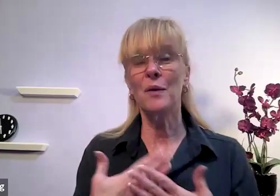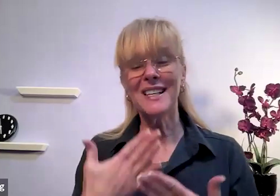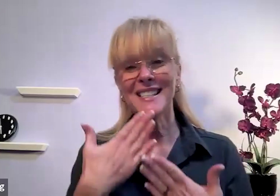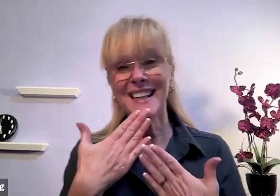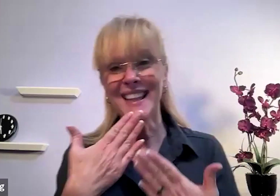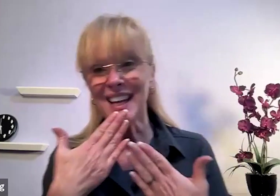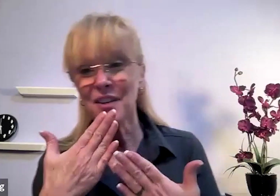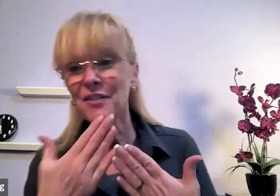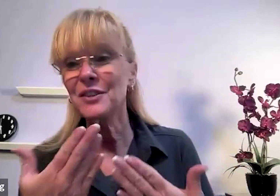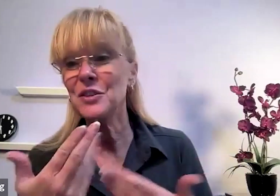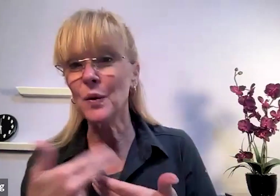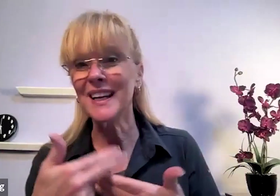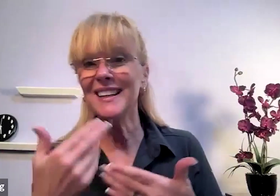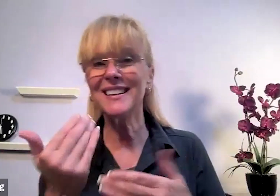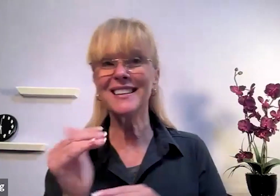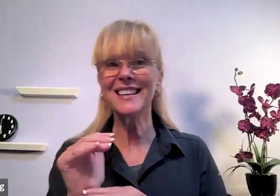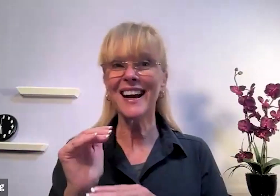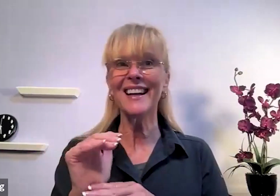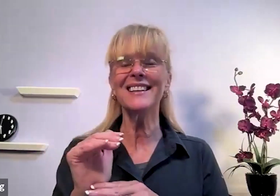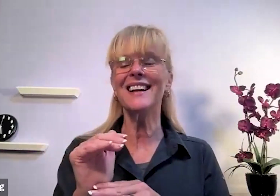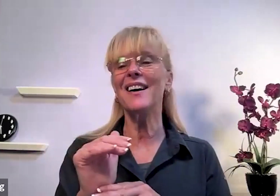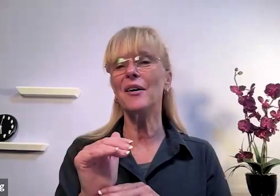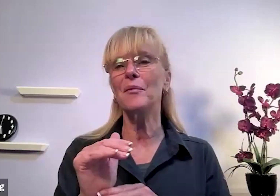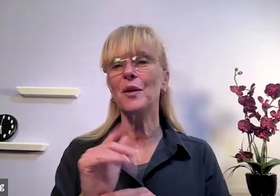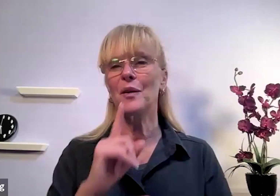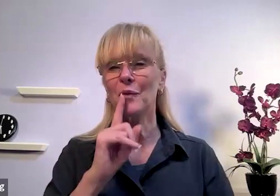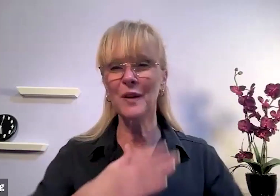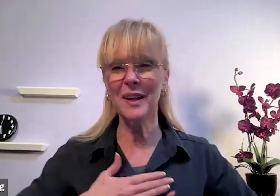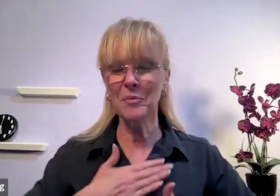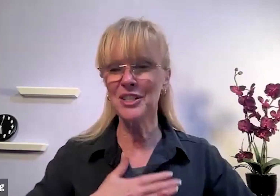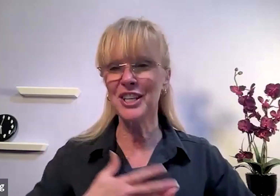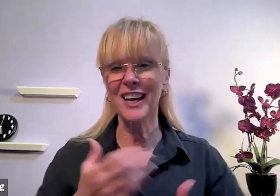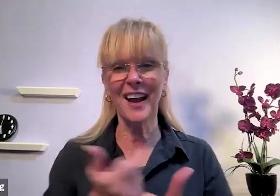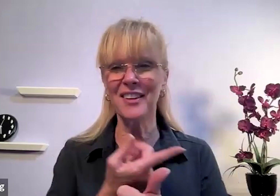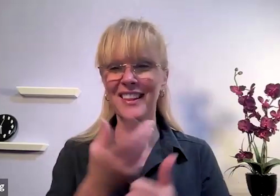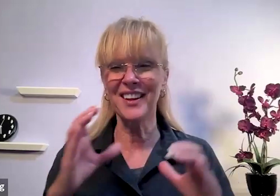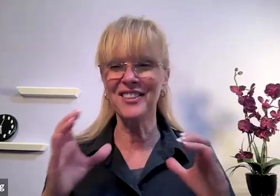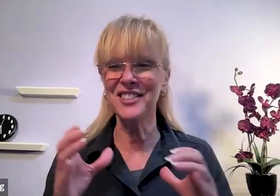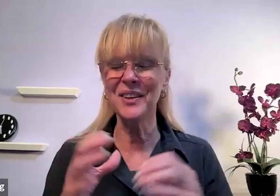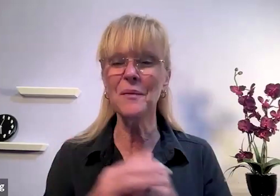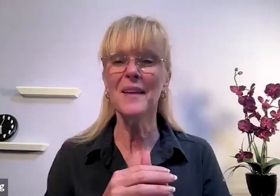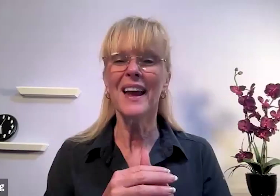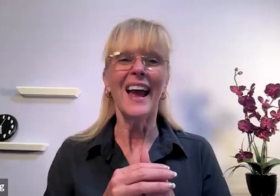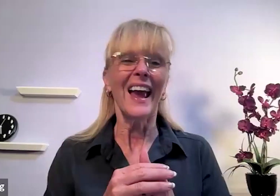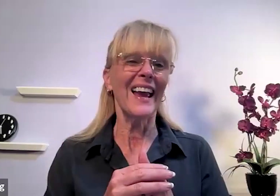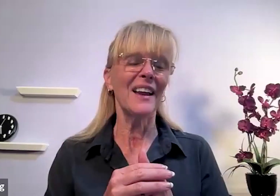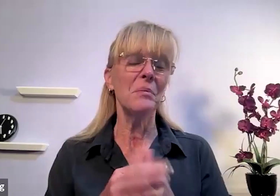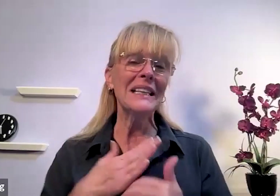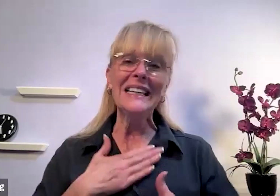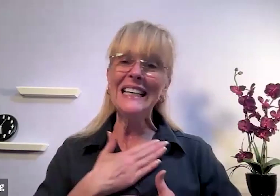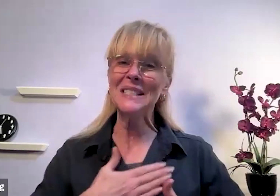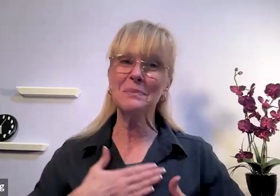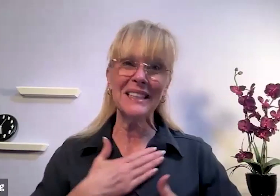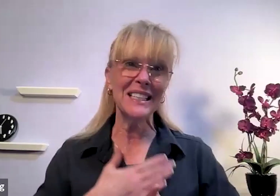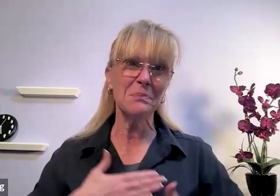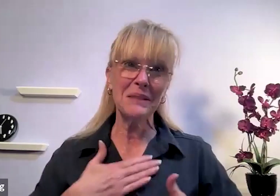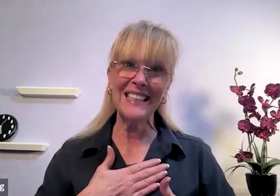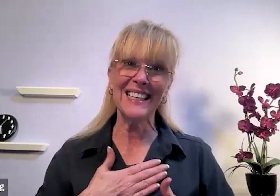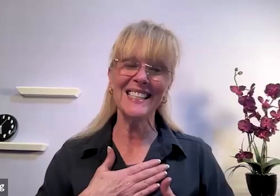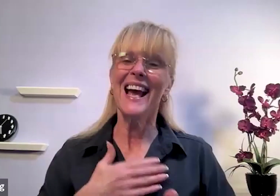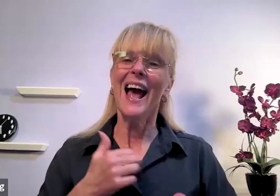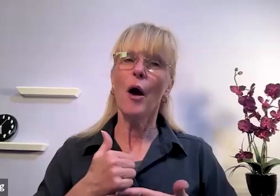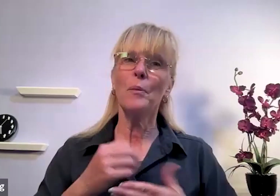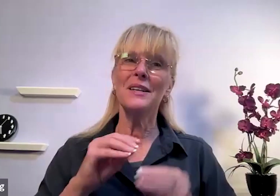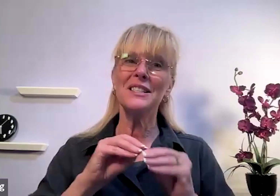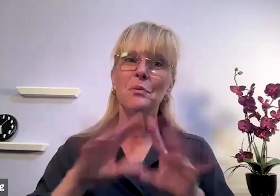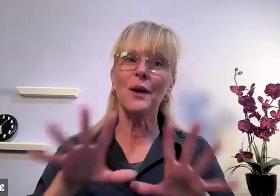so i want to say thank you for joining tonight um we really appreciate everything you do and please please please